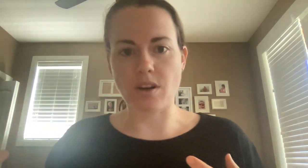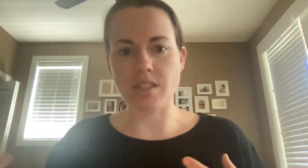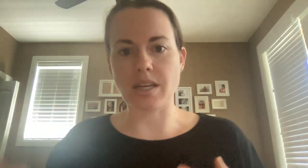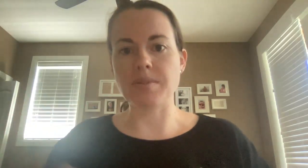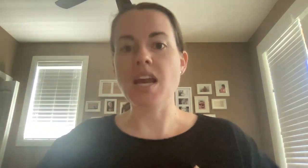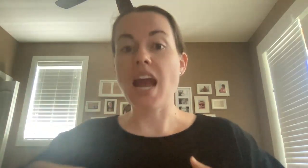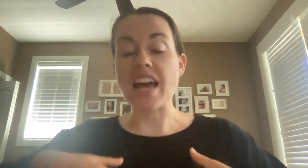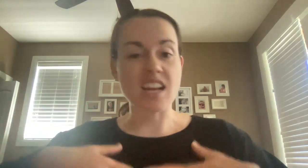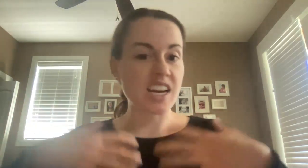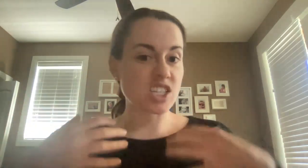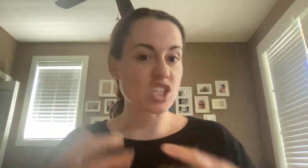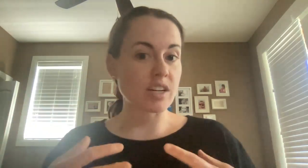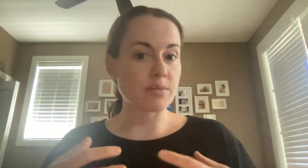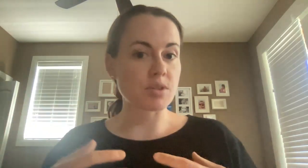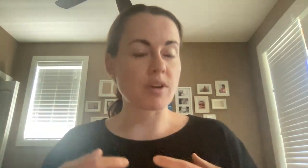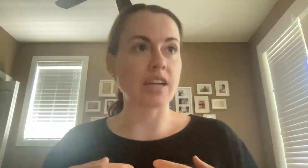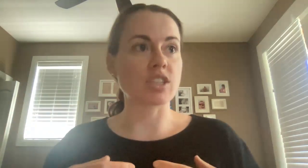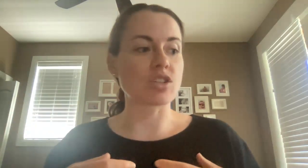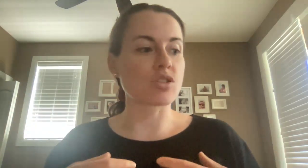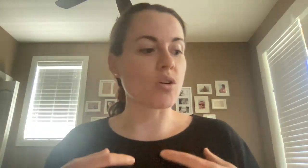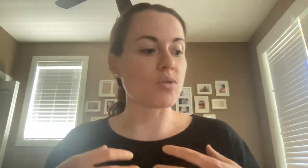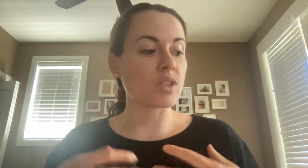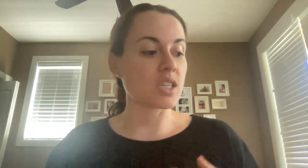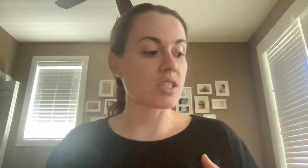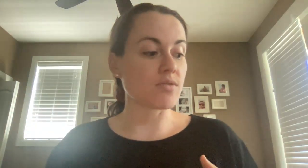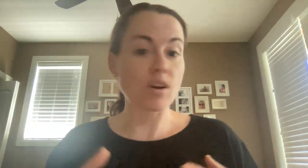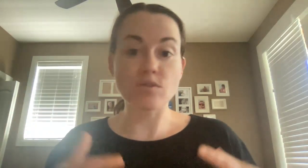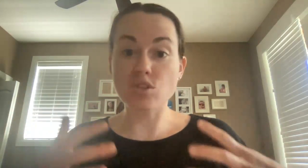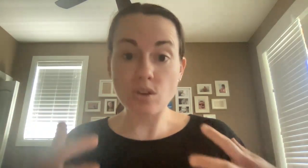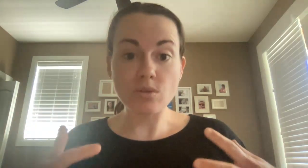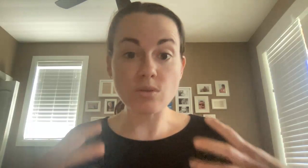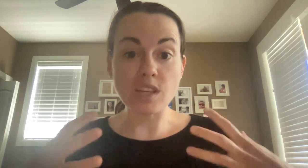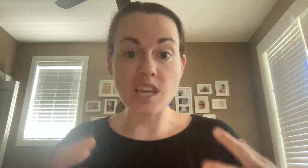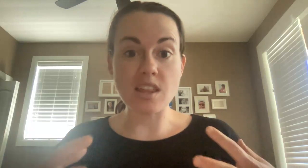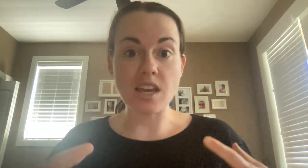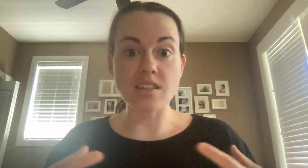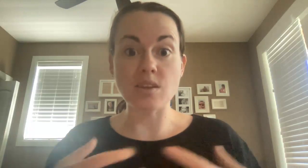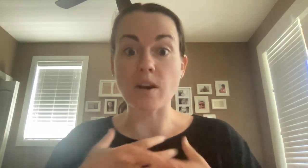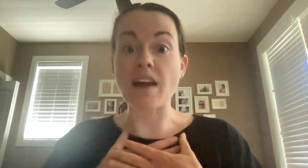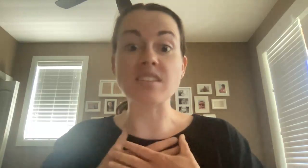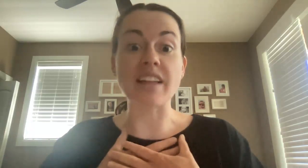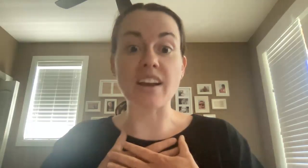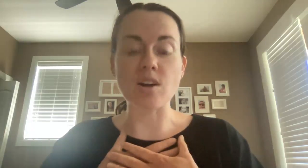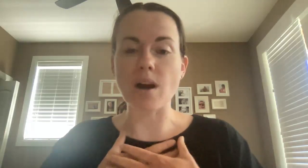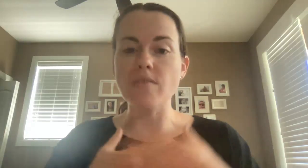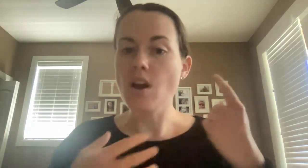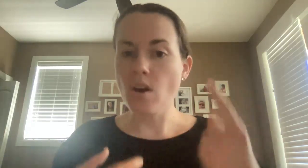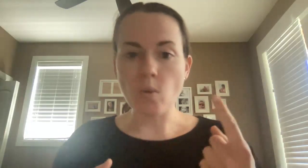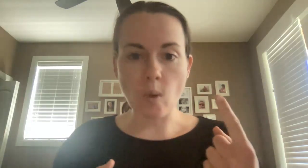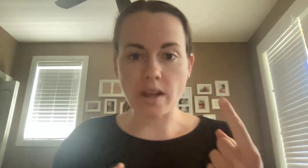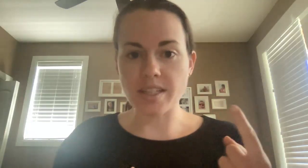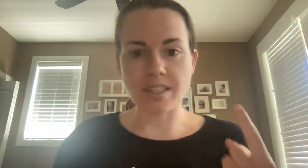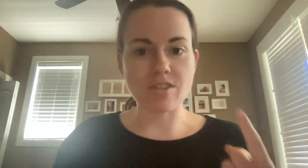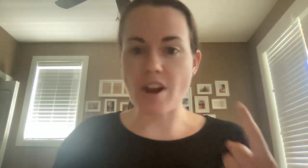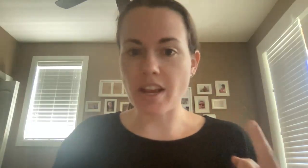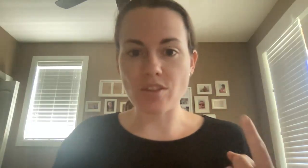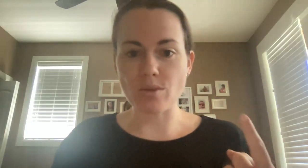concepts, and then kind of starting from scratch. so this involves two key things that we're going to have to let go of. One is cranking through